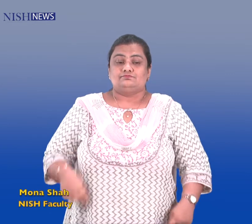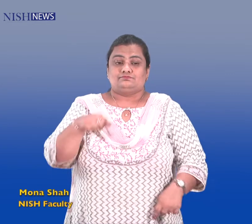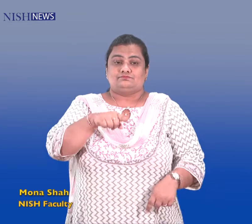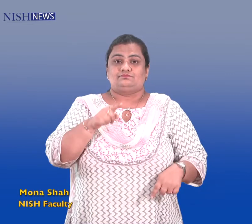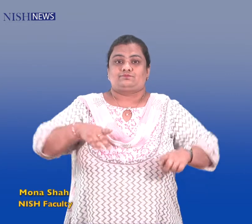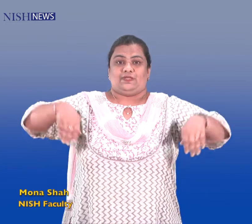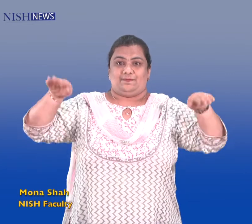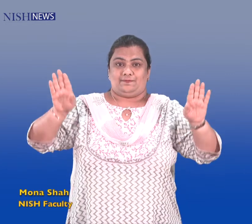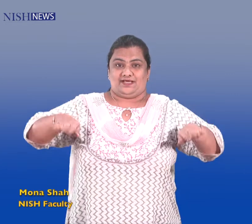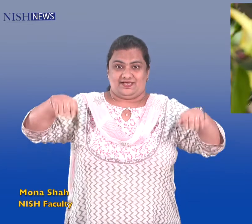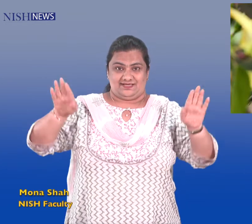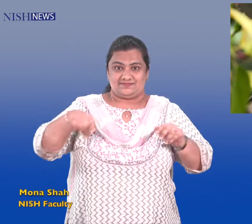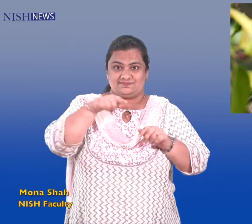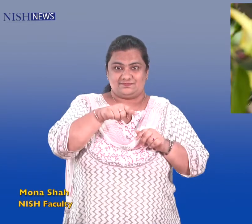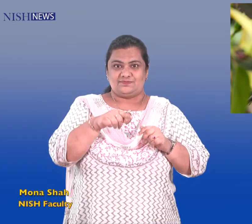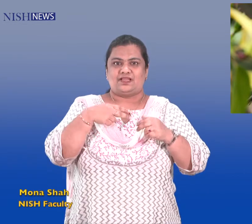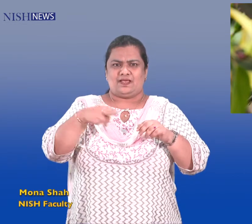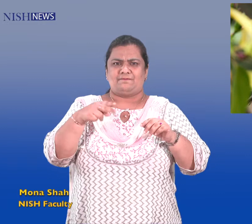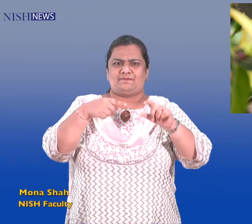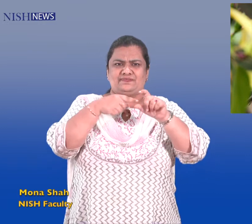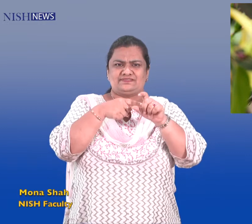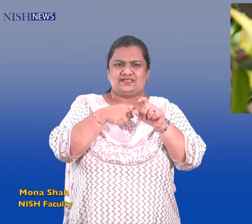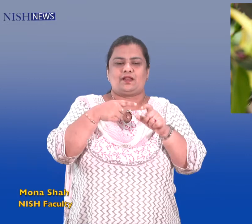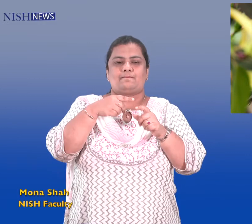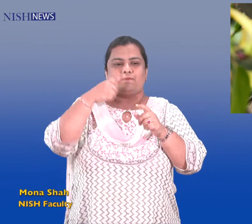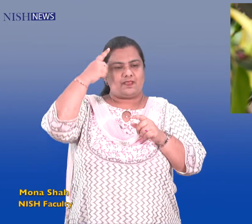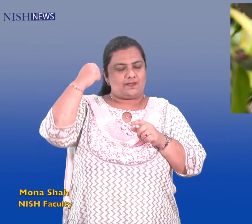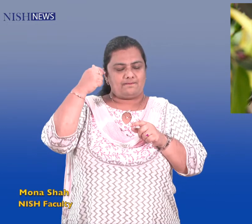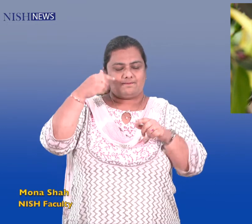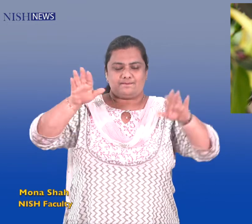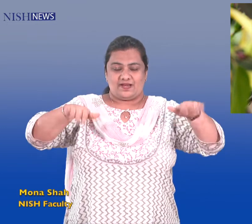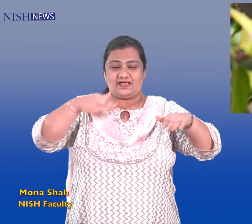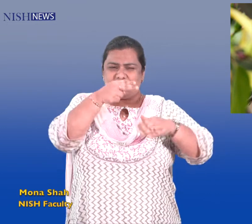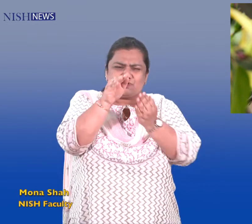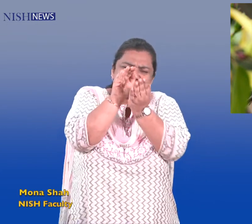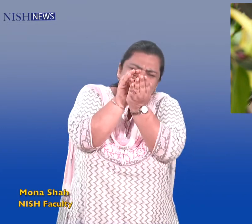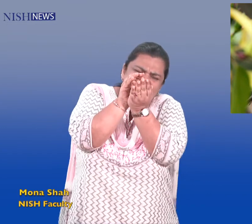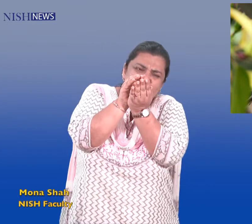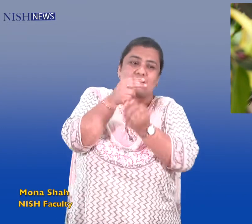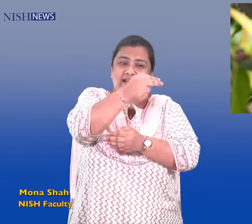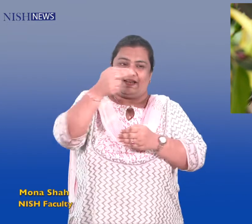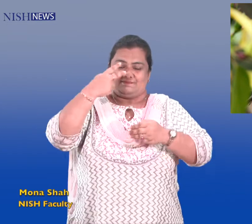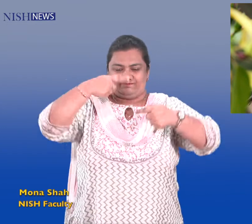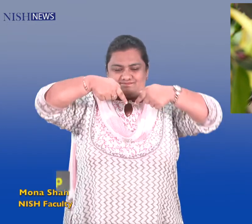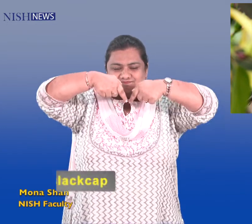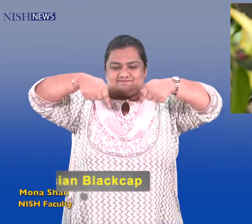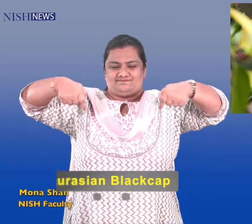Bird poachers are delighted as a Eurasian blackcap, a small songbird has been sighted for the first in the country